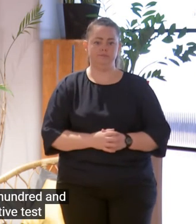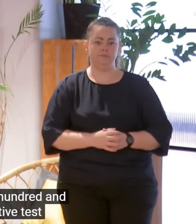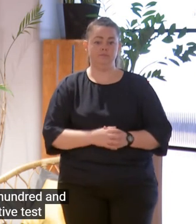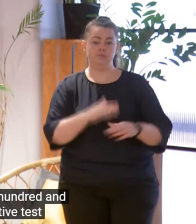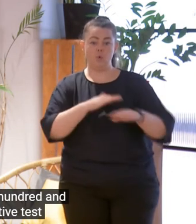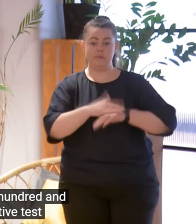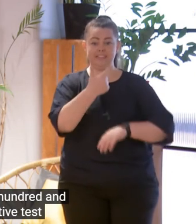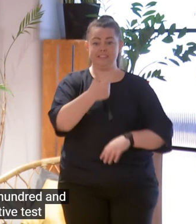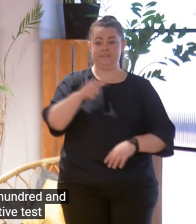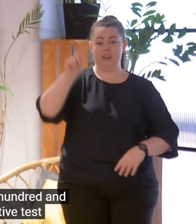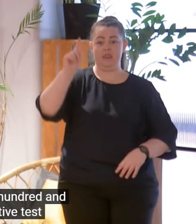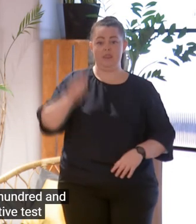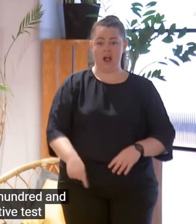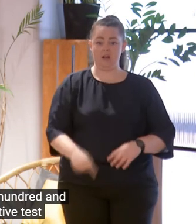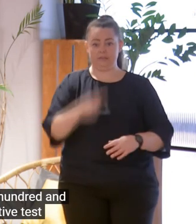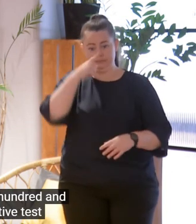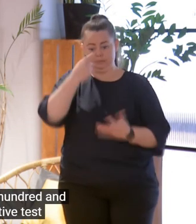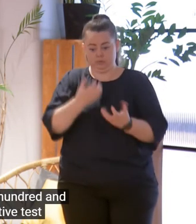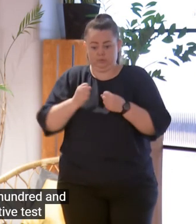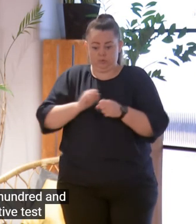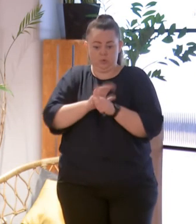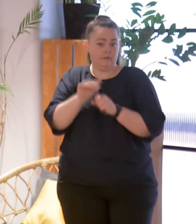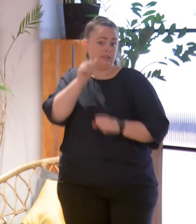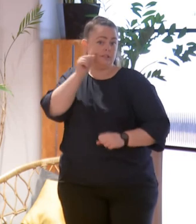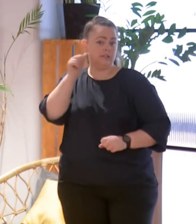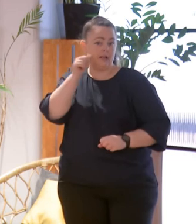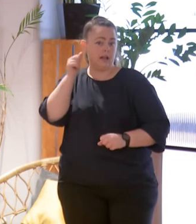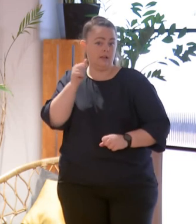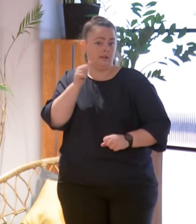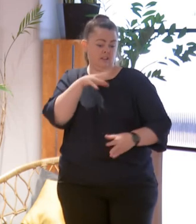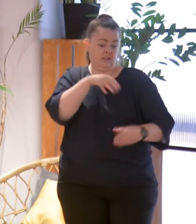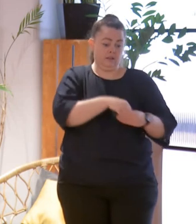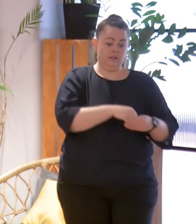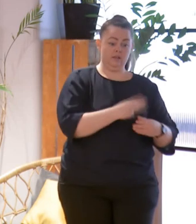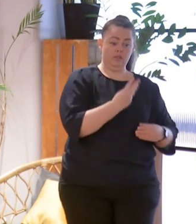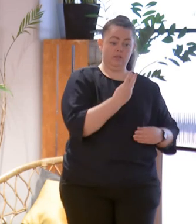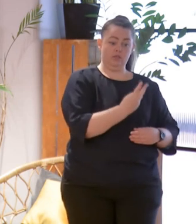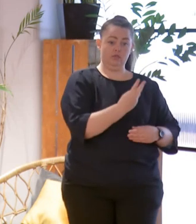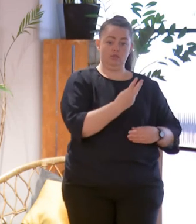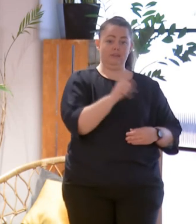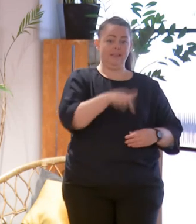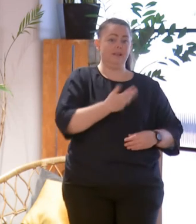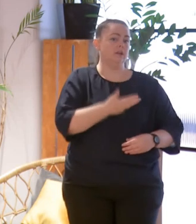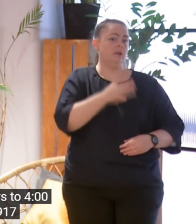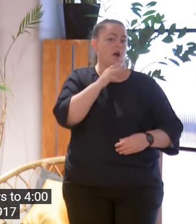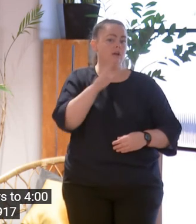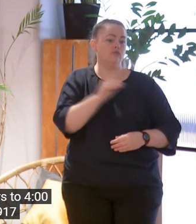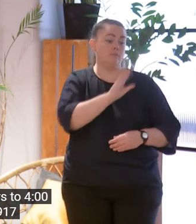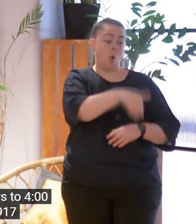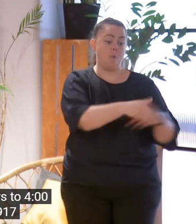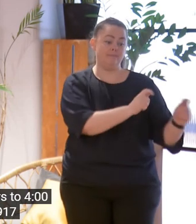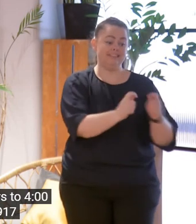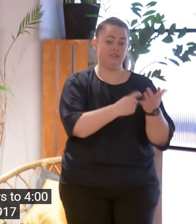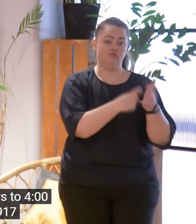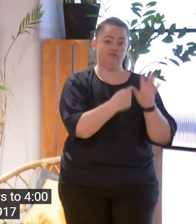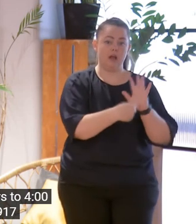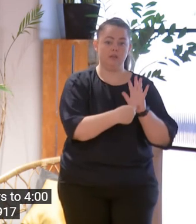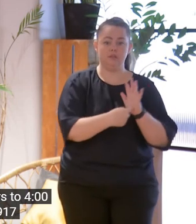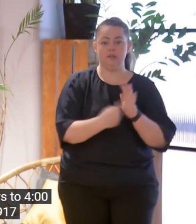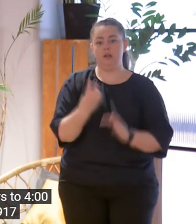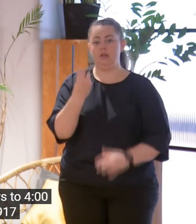in 24 hours to 4 o'clock yesterday, including 3,917 from rapid antigen tests and 3